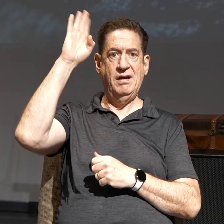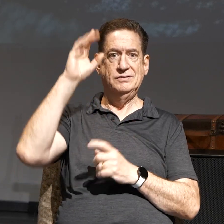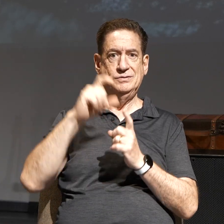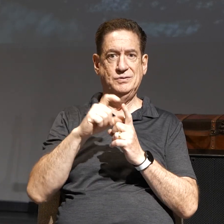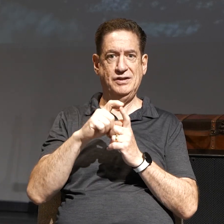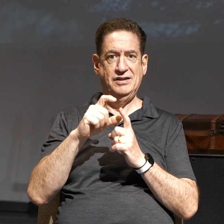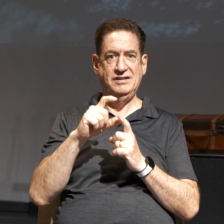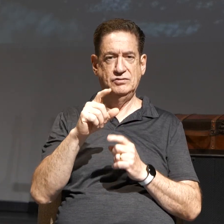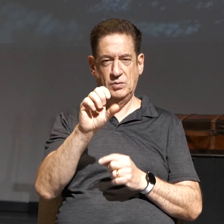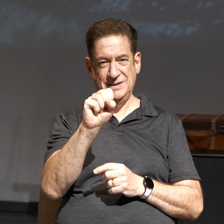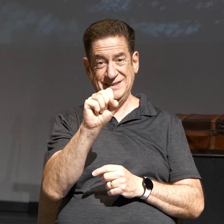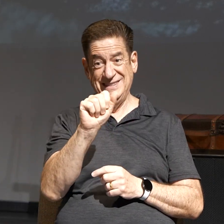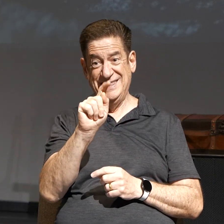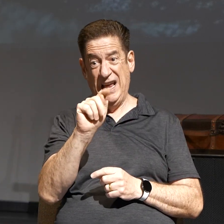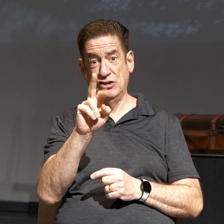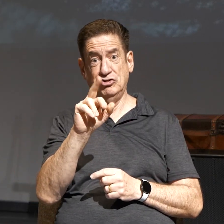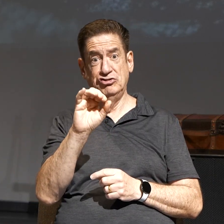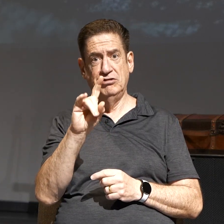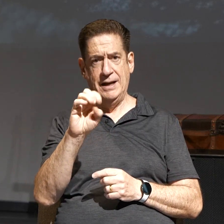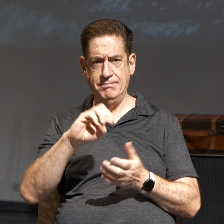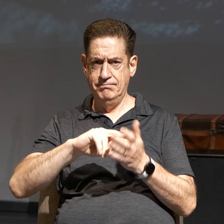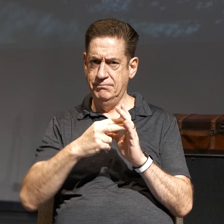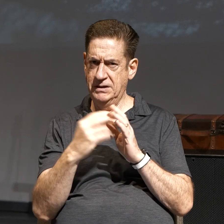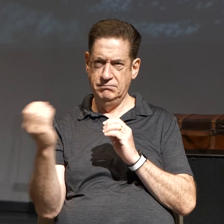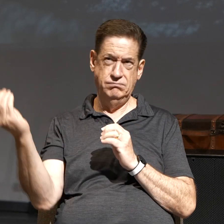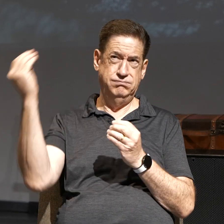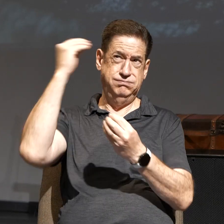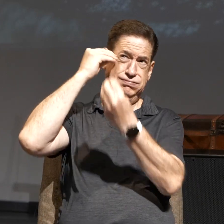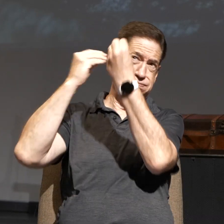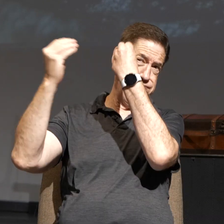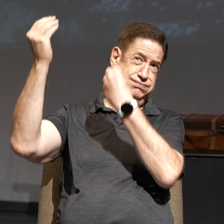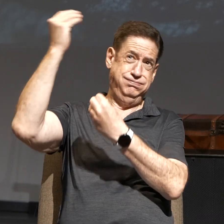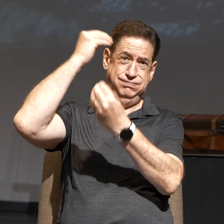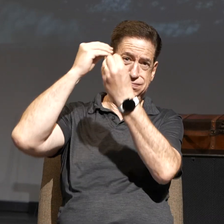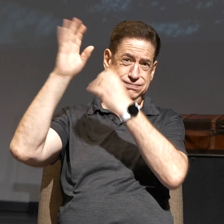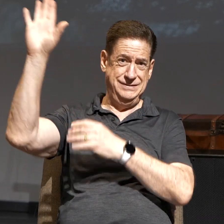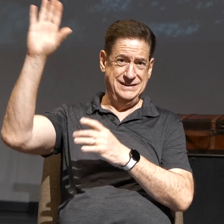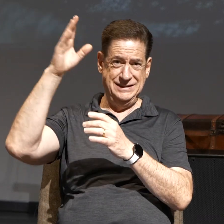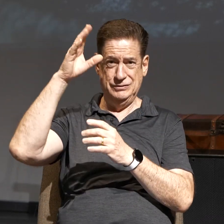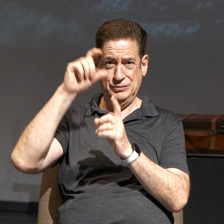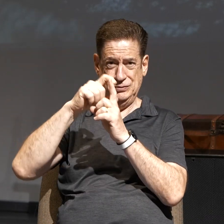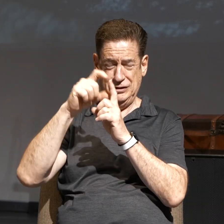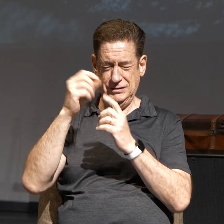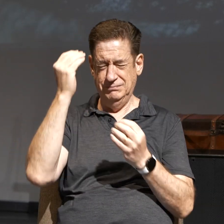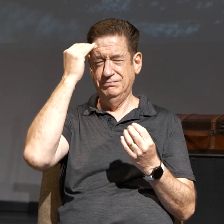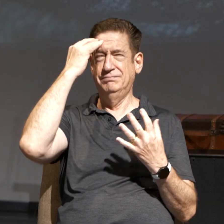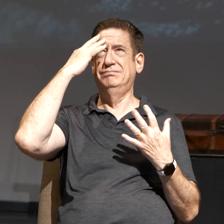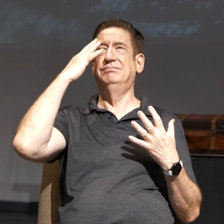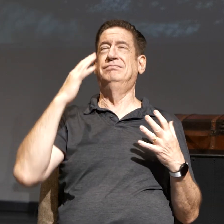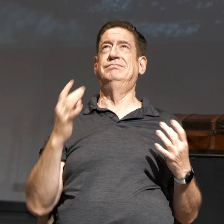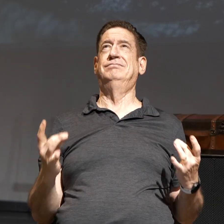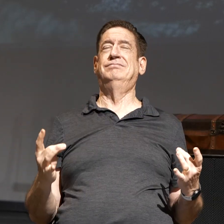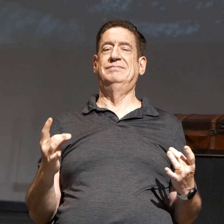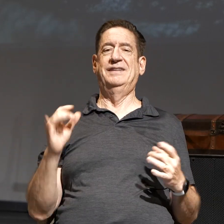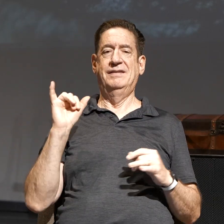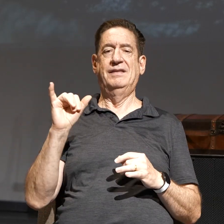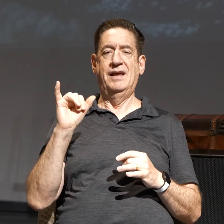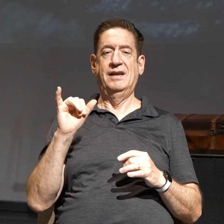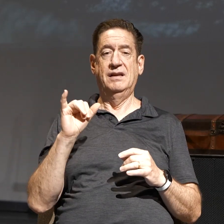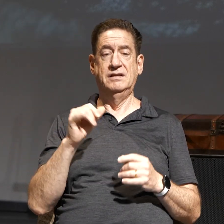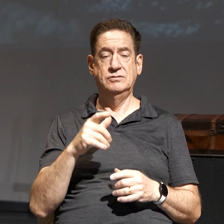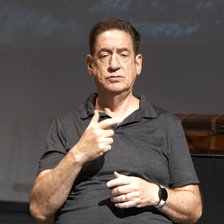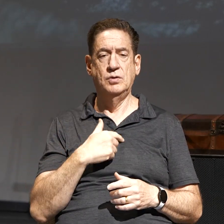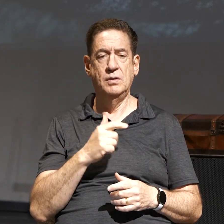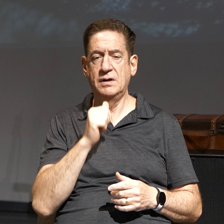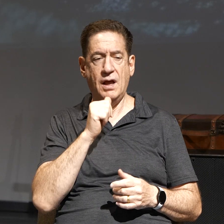Now, slow reflection in meditation is a lost art in our hyperactivity and attention deficit disorder culture. Would you agree with